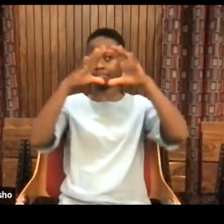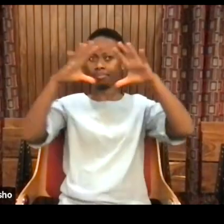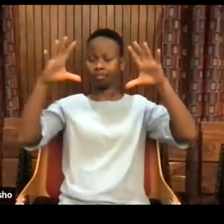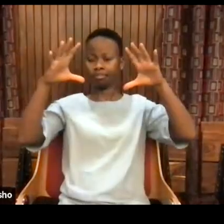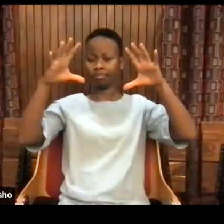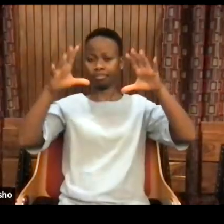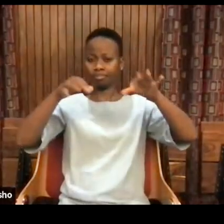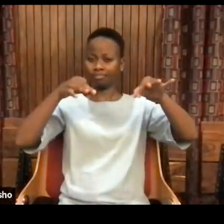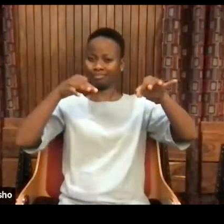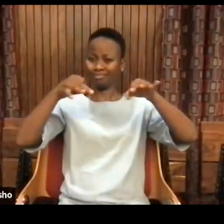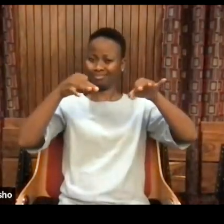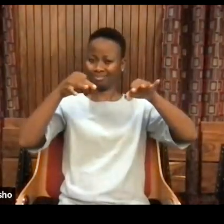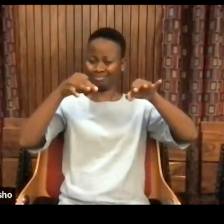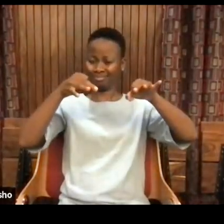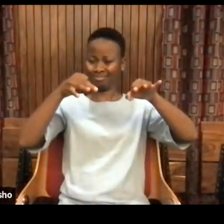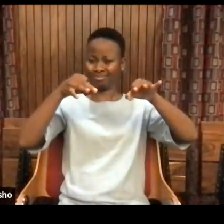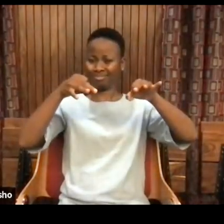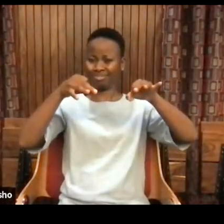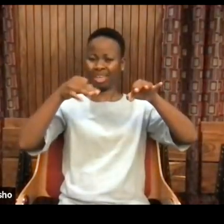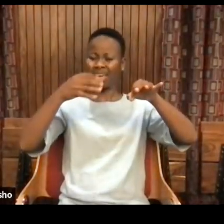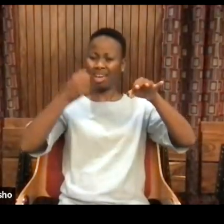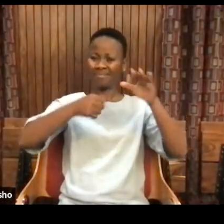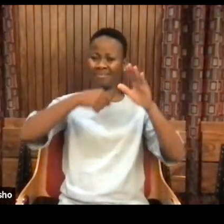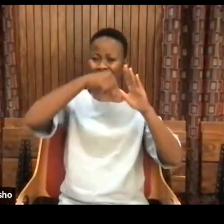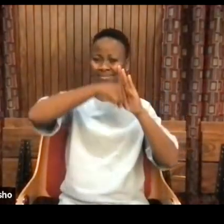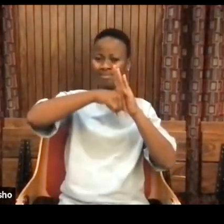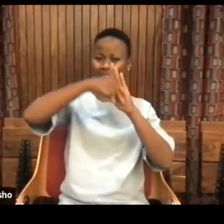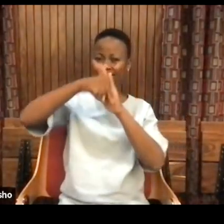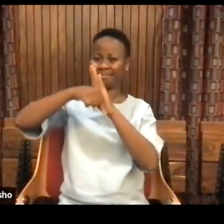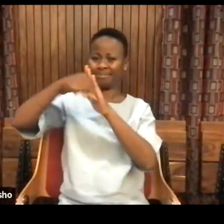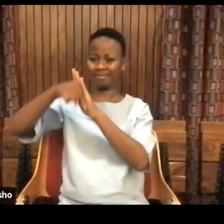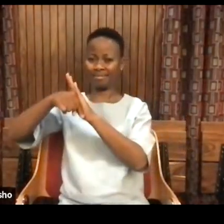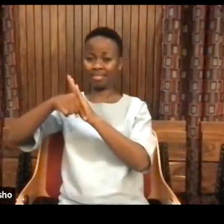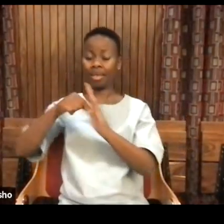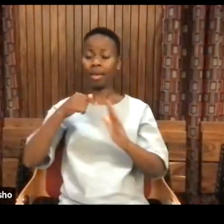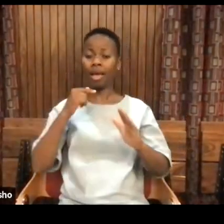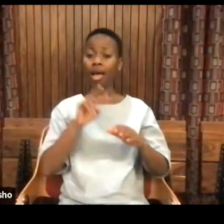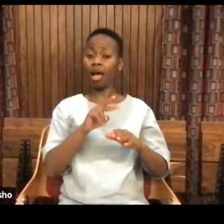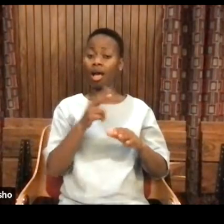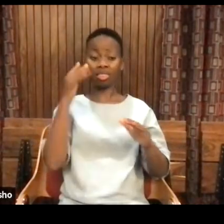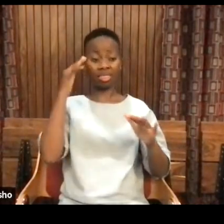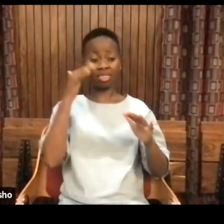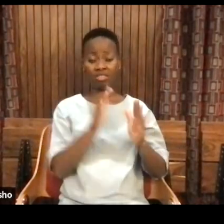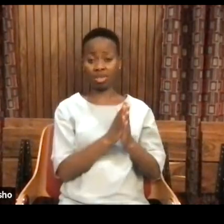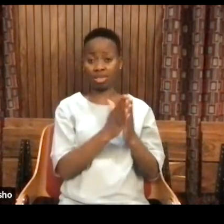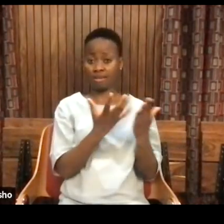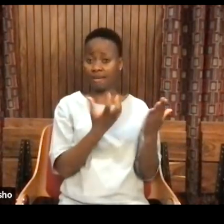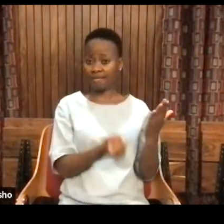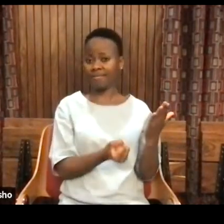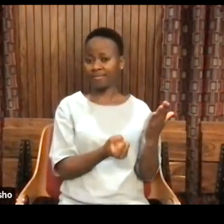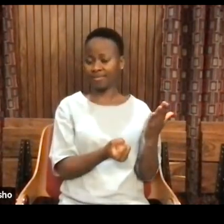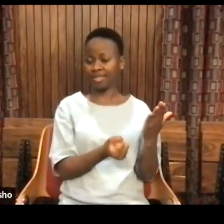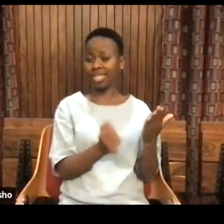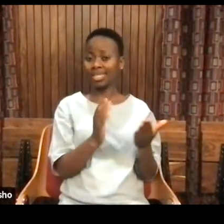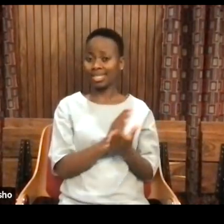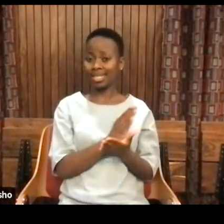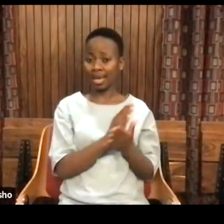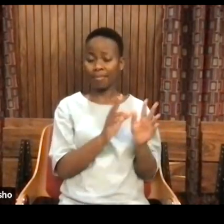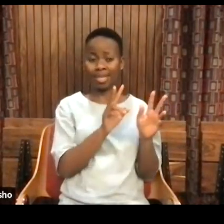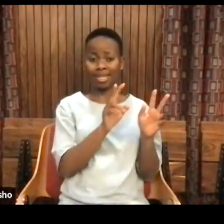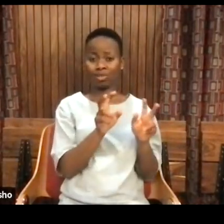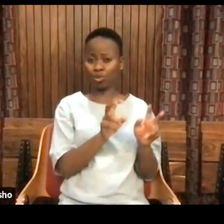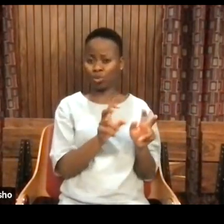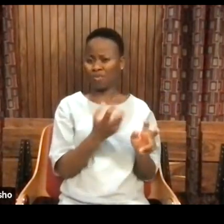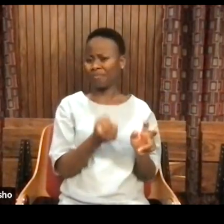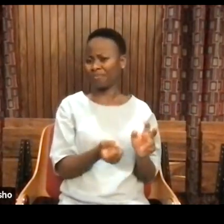There are a lot of theoretical concepts that I've developed in my work that address some of these issues in different